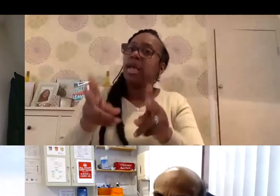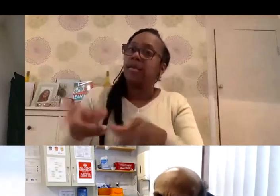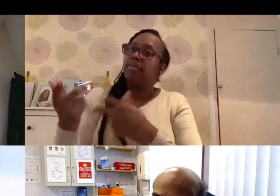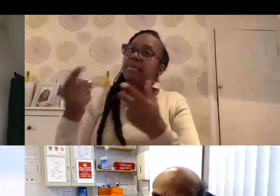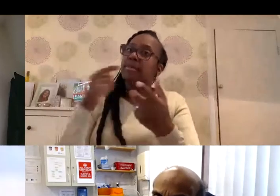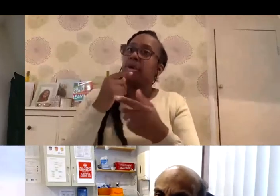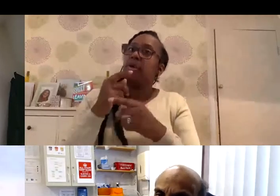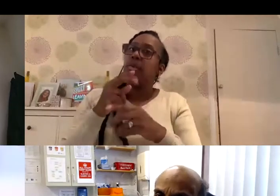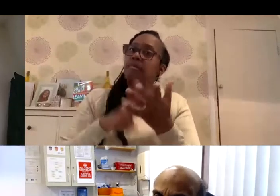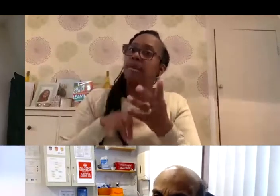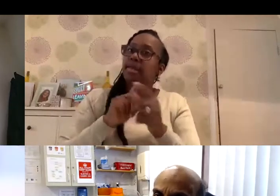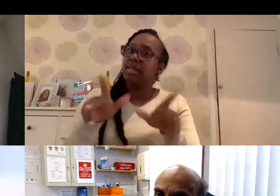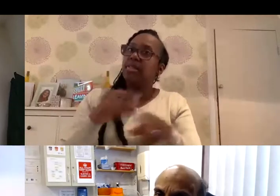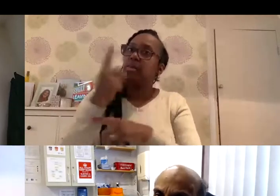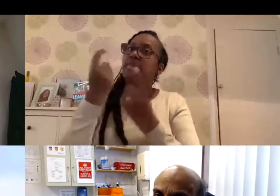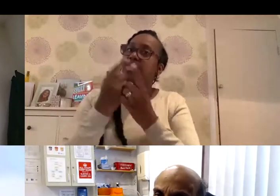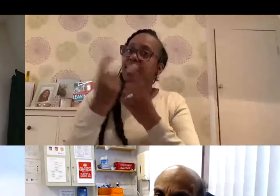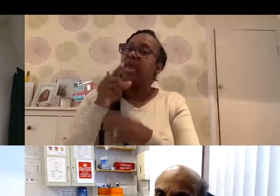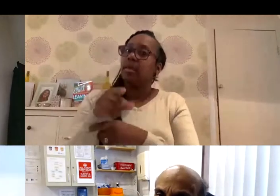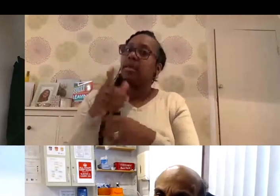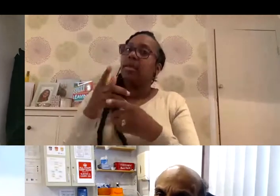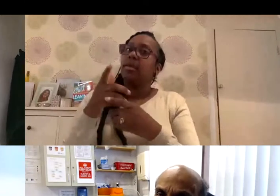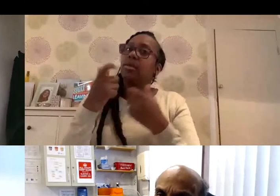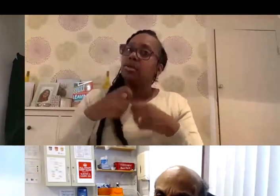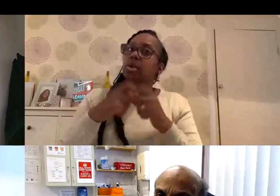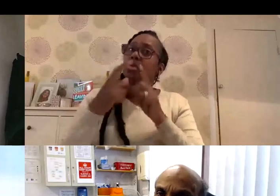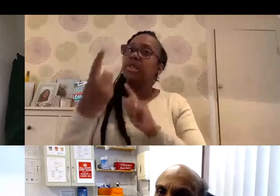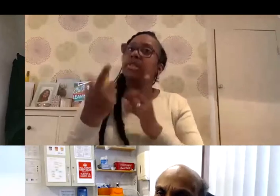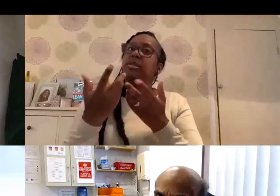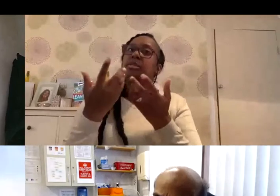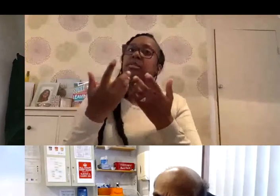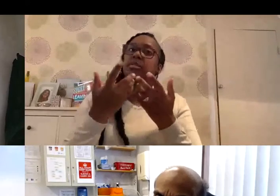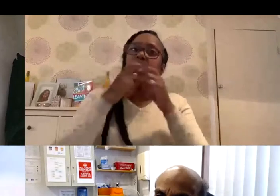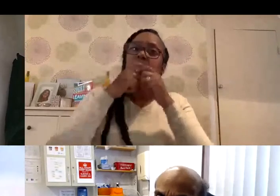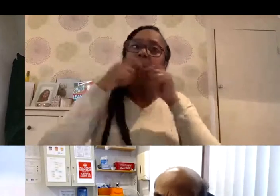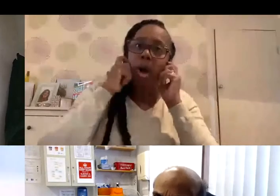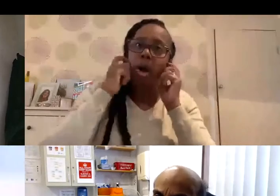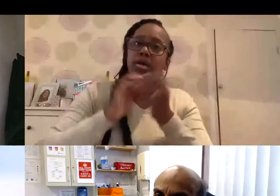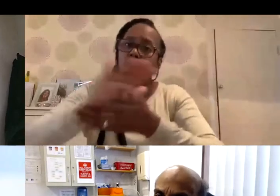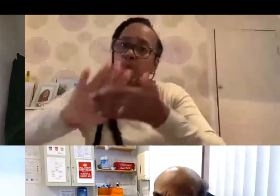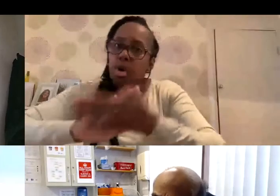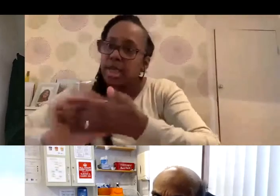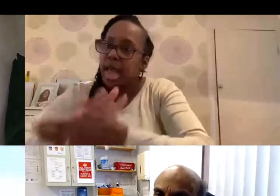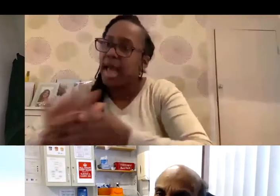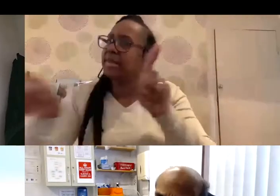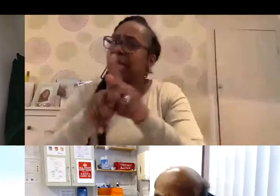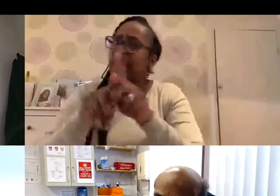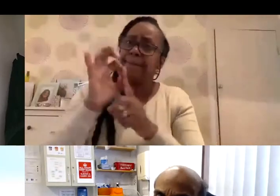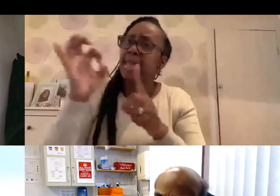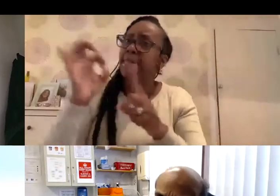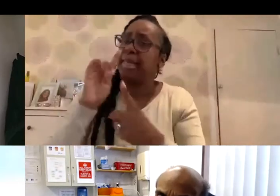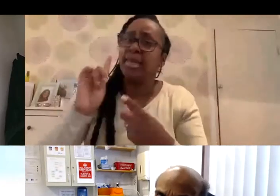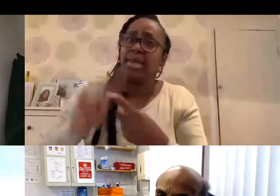is one of the things in our defence. Social distancing, mass washing hands is also part of the armoury that we've got against this